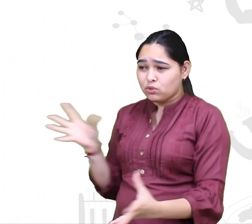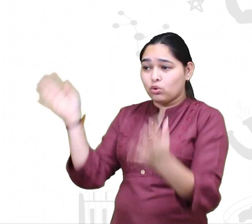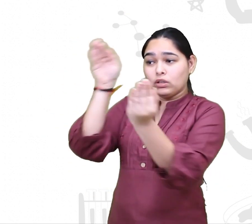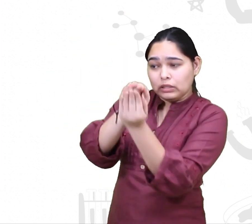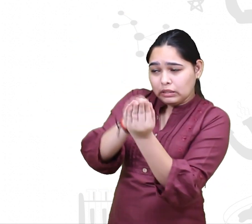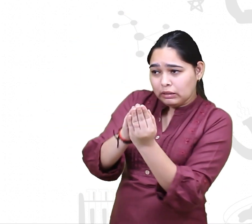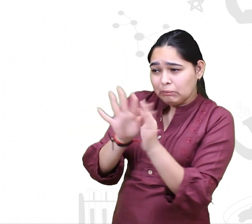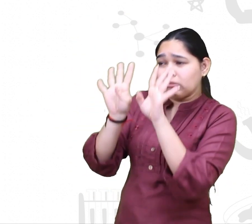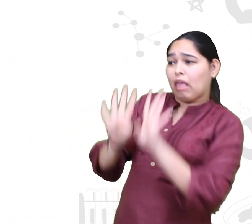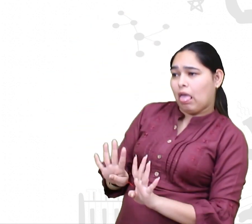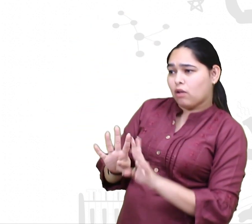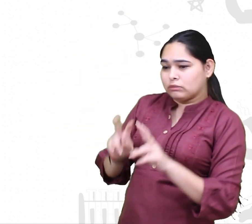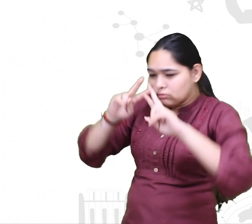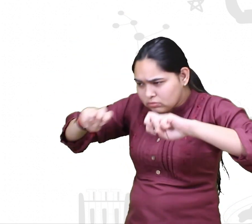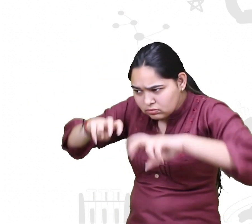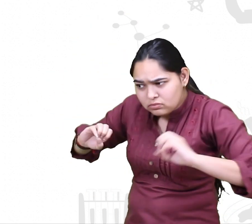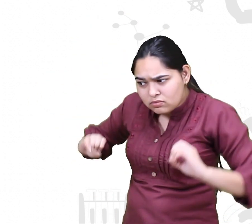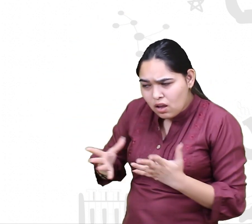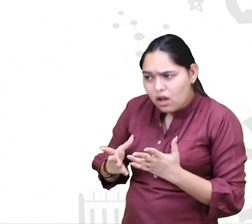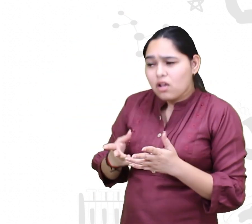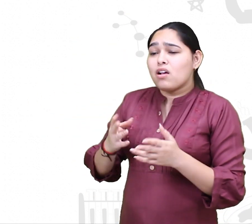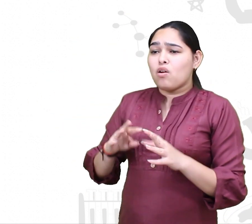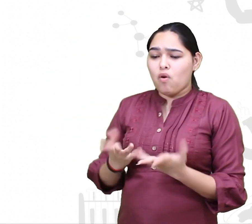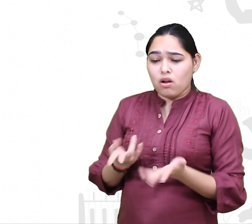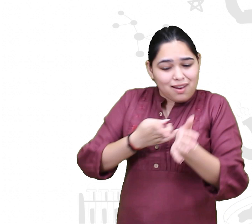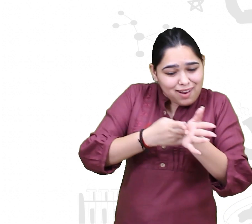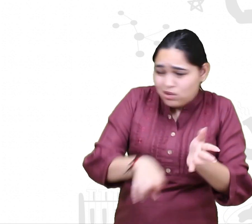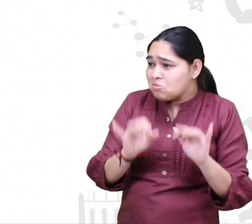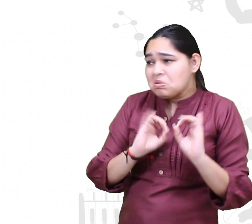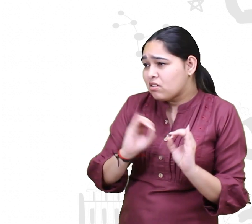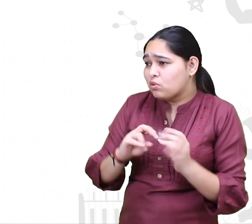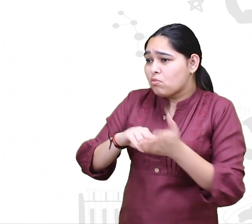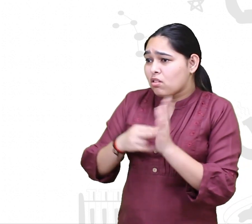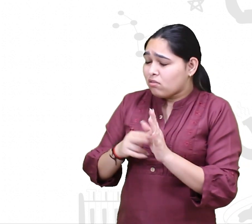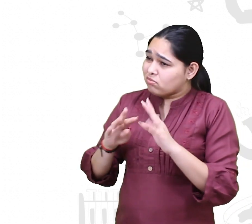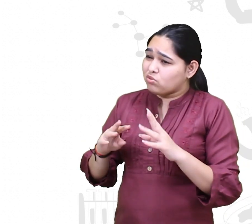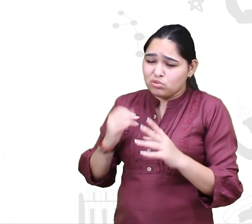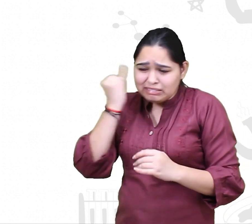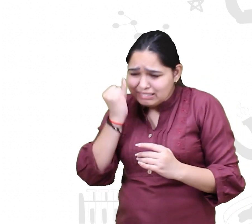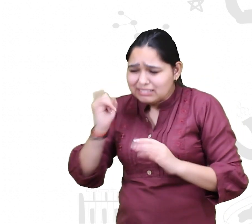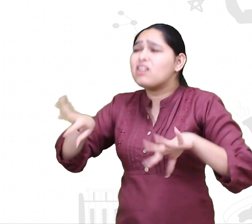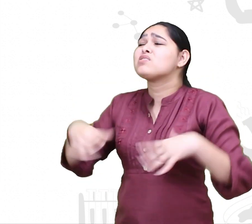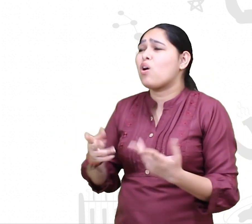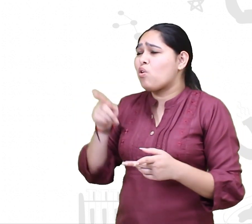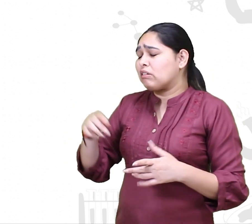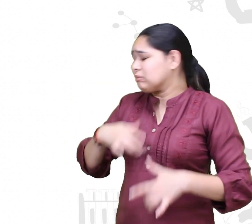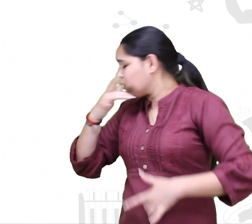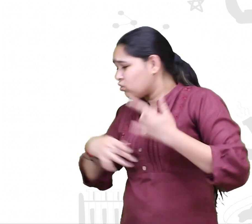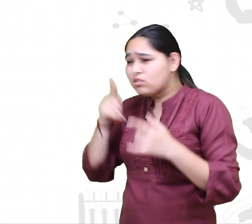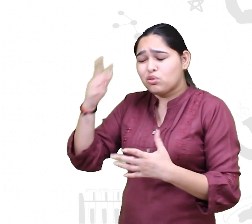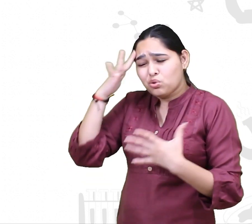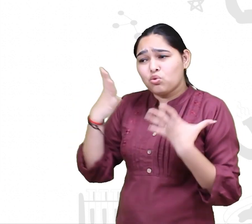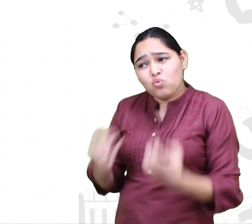animal is kept like in a sort of a cage and you study this behavior. But we can also imagine that this might not be their natural behavior